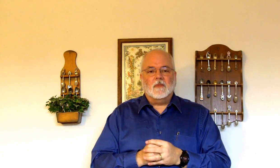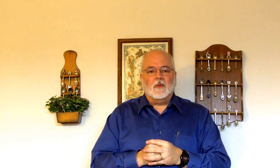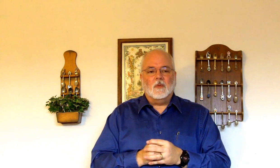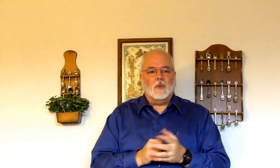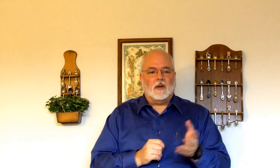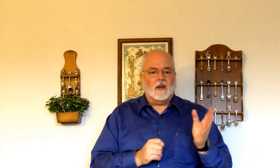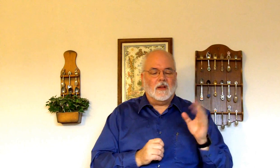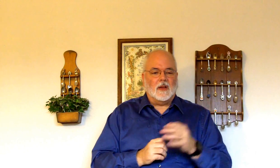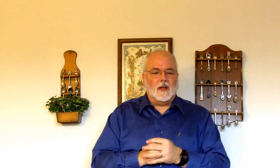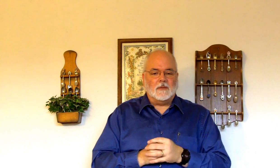What. The.